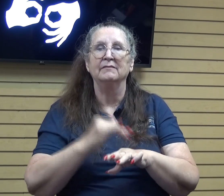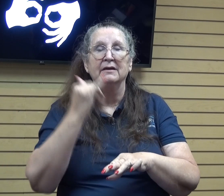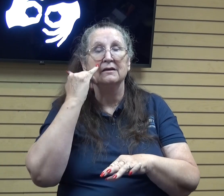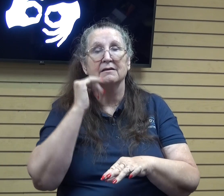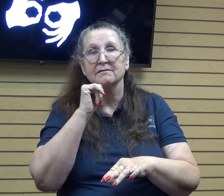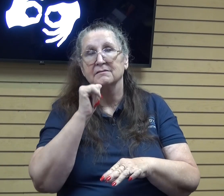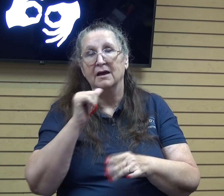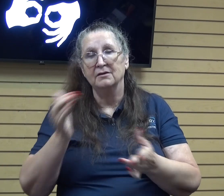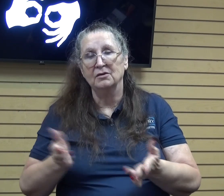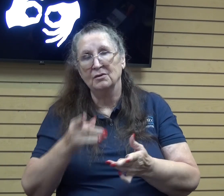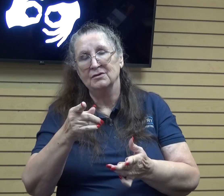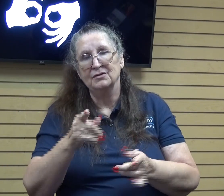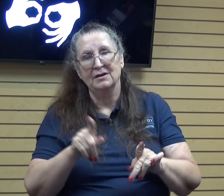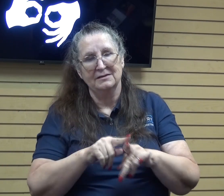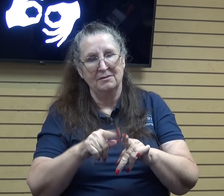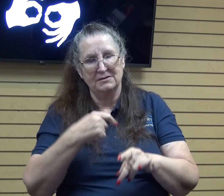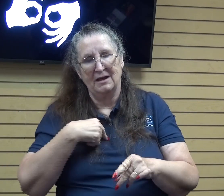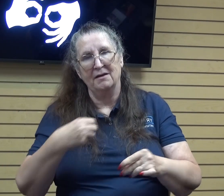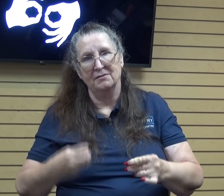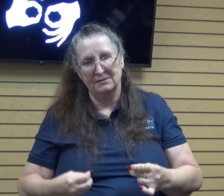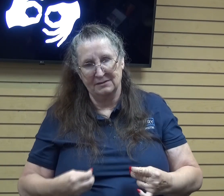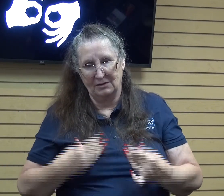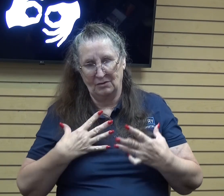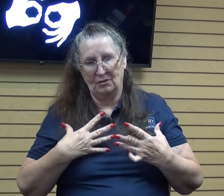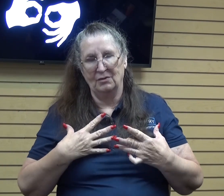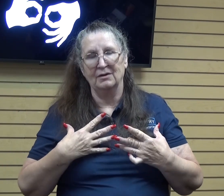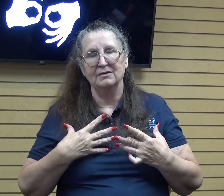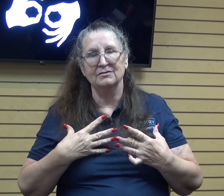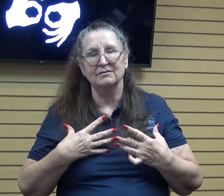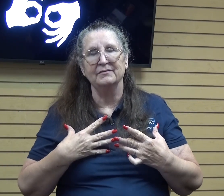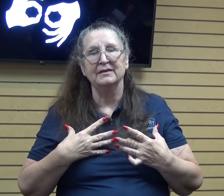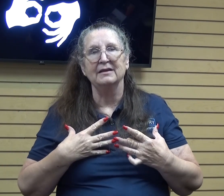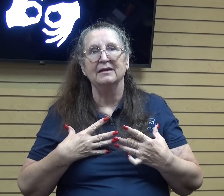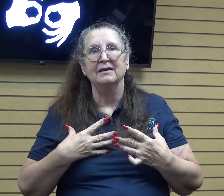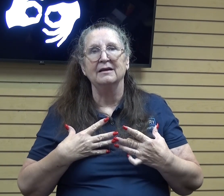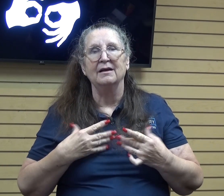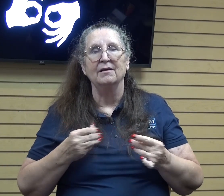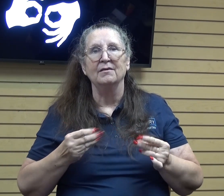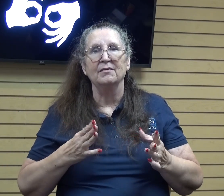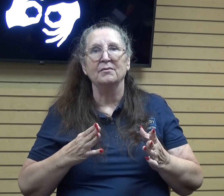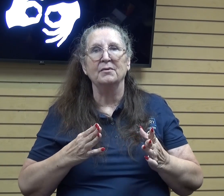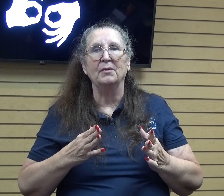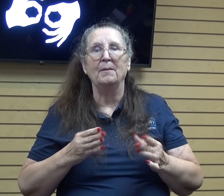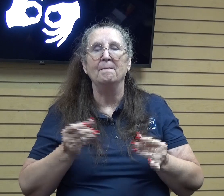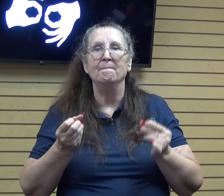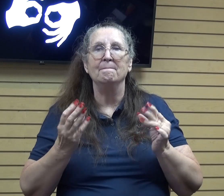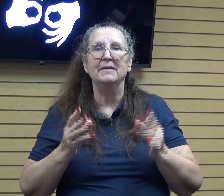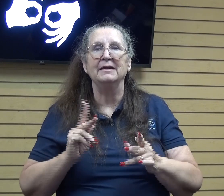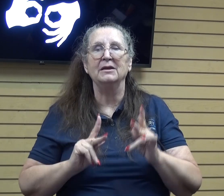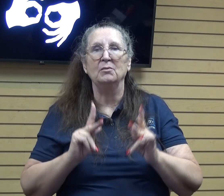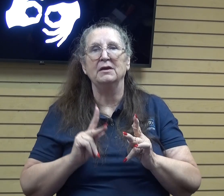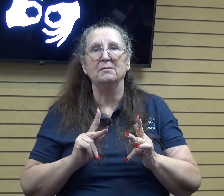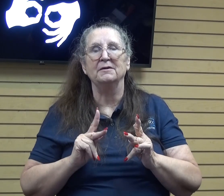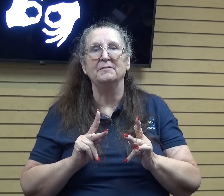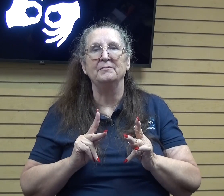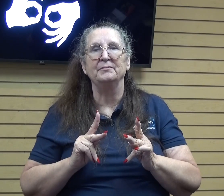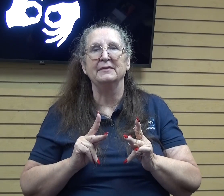as i've been encouraged through this song and through many people i learned about in this devo that a lighthouse needs